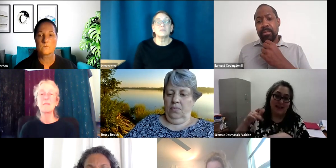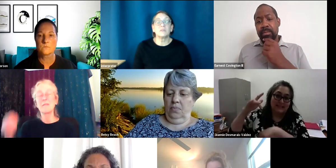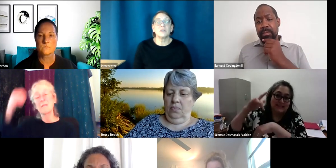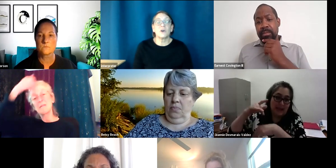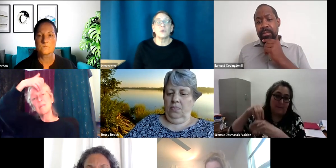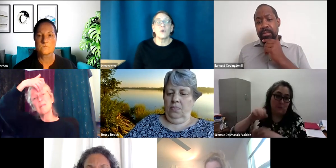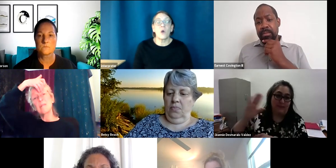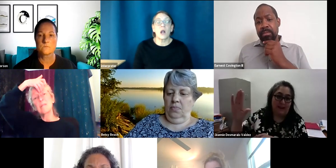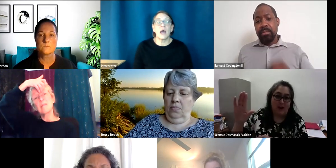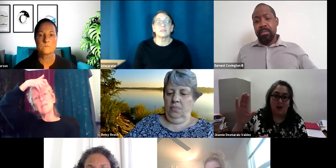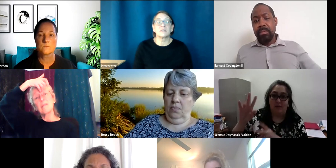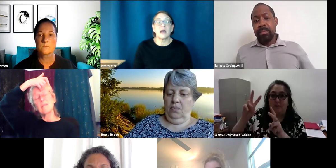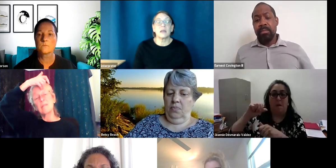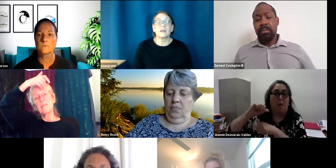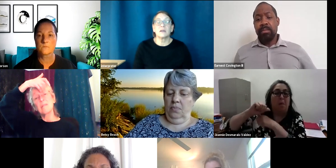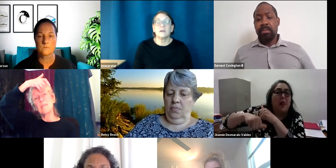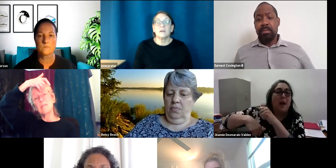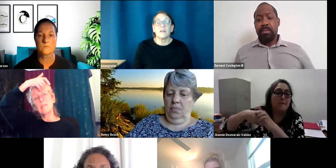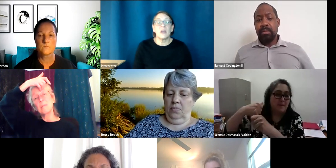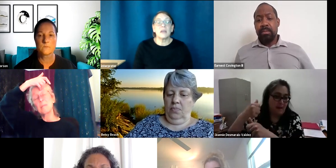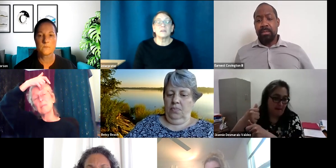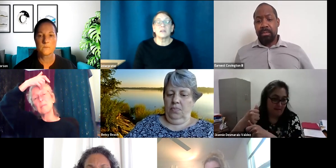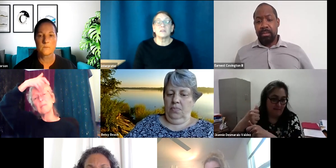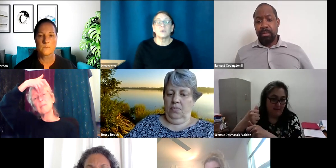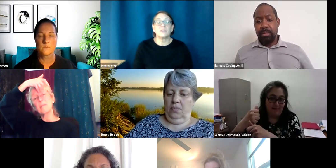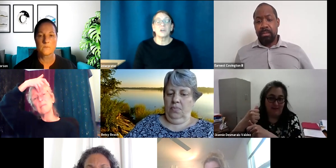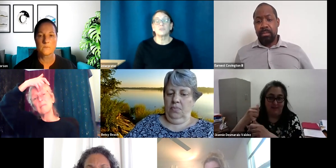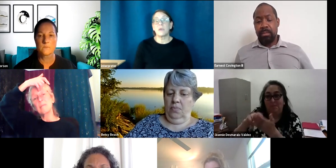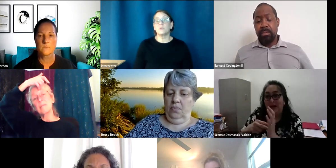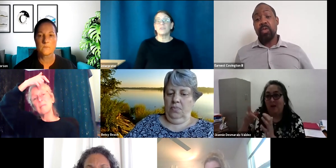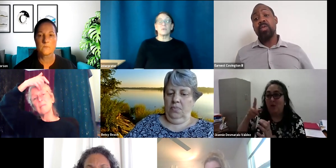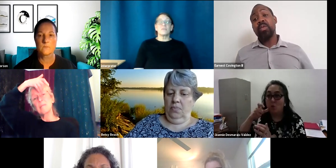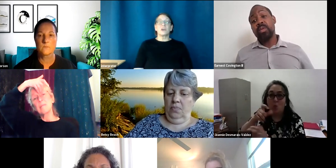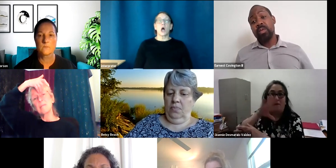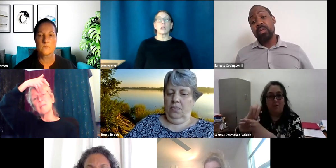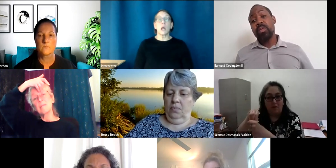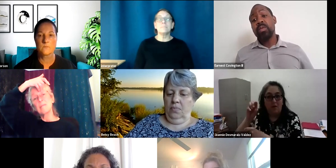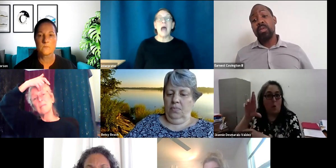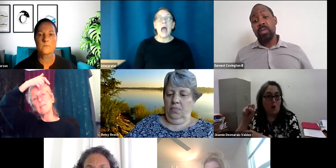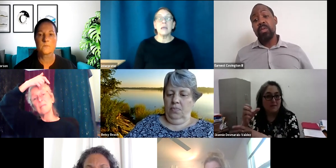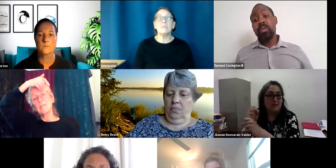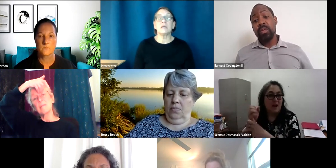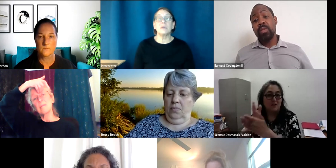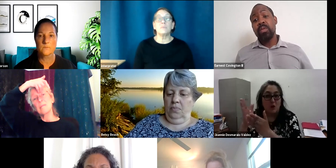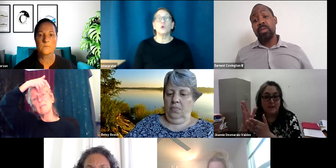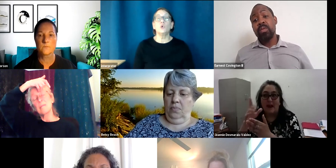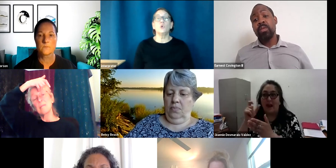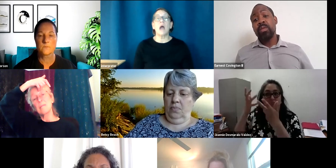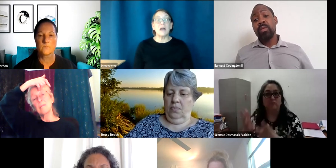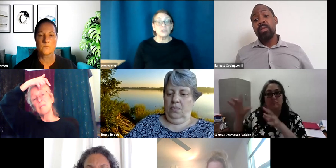you know, with ORS, like they could get in with touch maybe with some of their alumni, meaning people who got